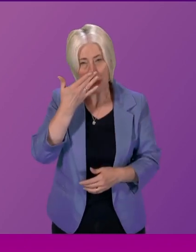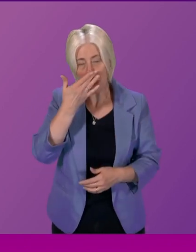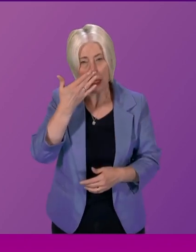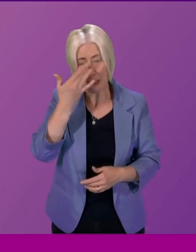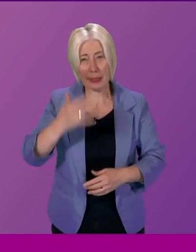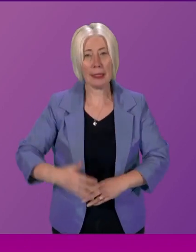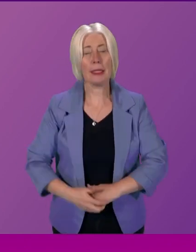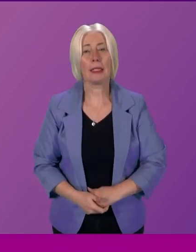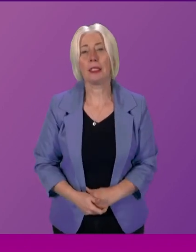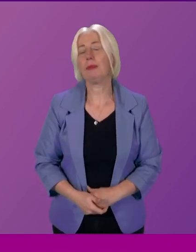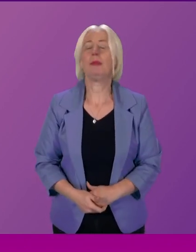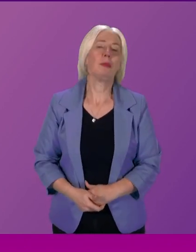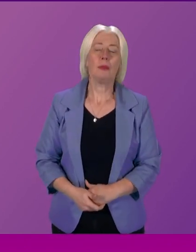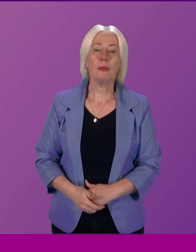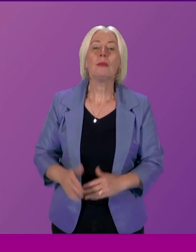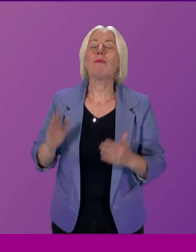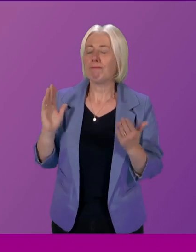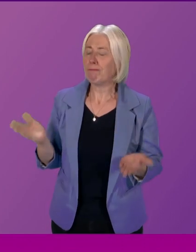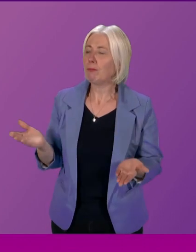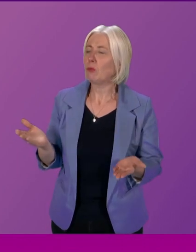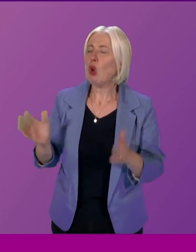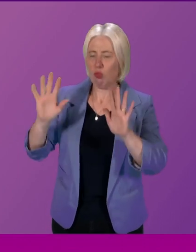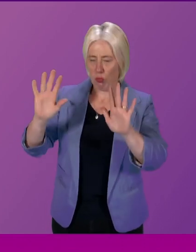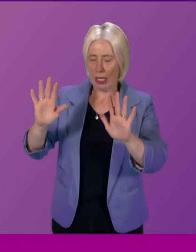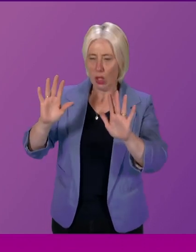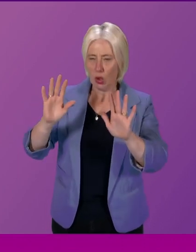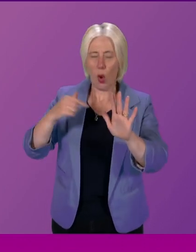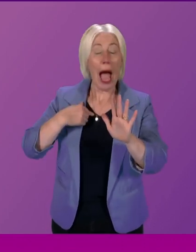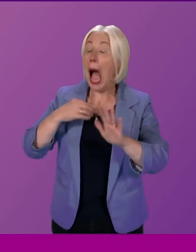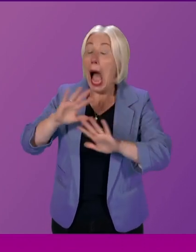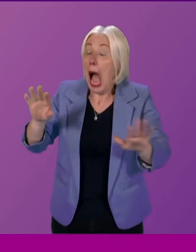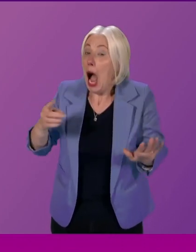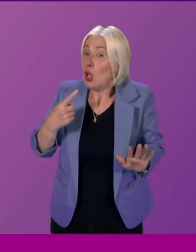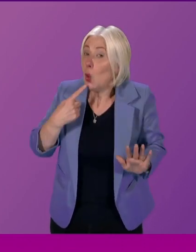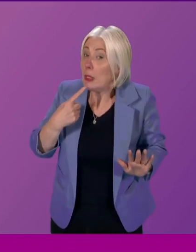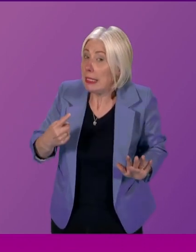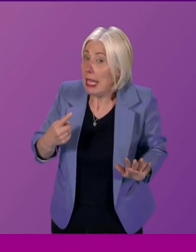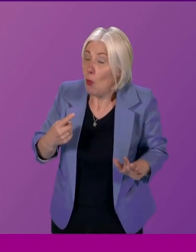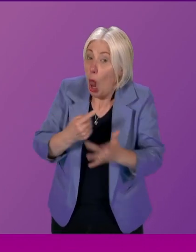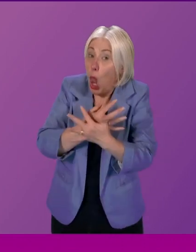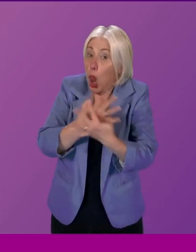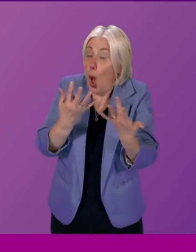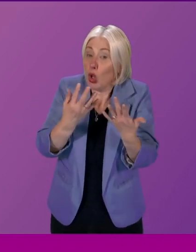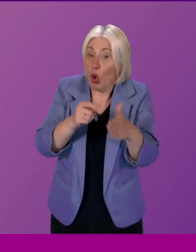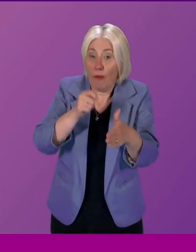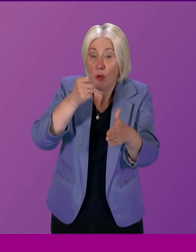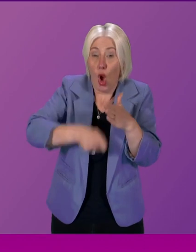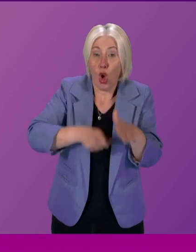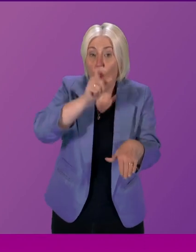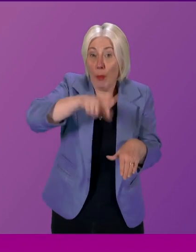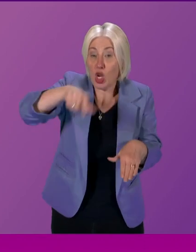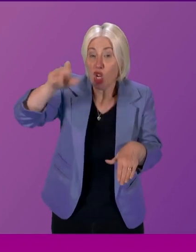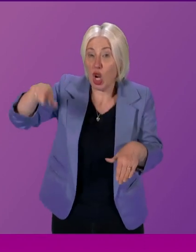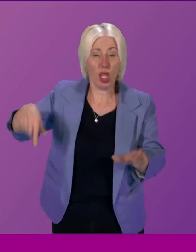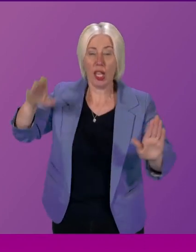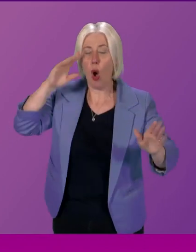thank Mr Brown for that question so let's just I'm not suggesting that we have lots more commissioners I actually think we've got